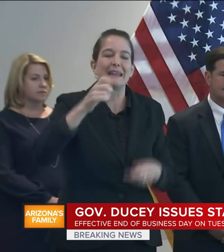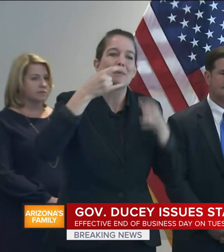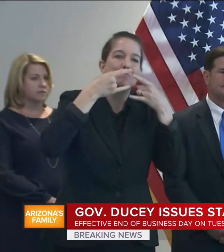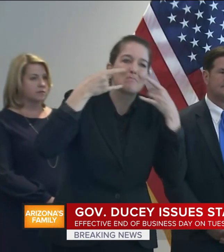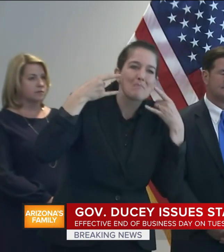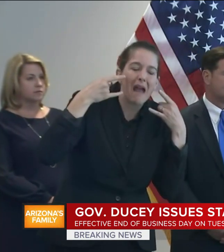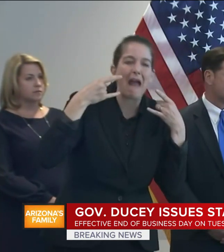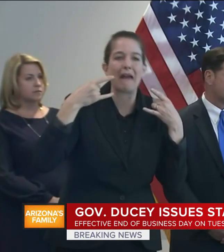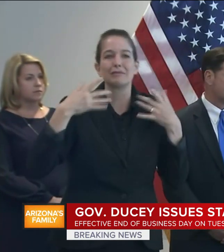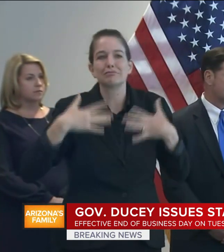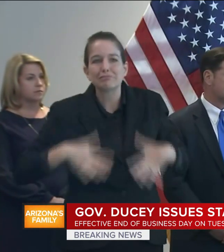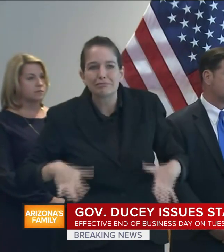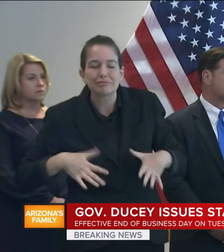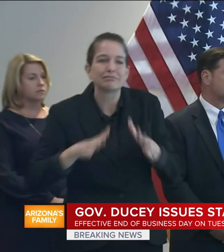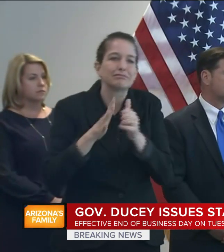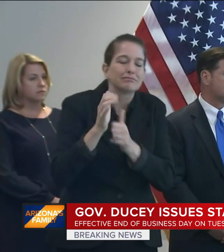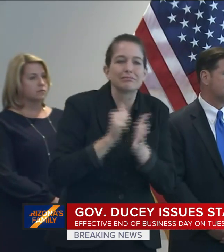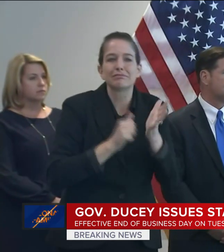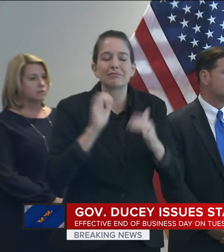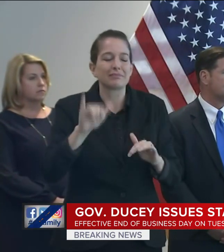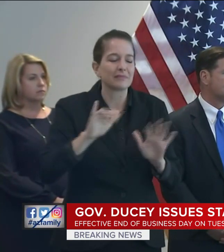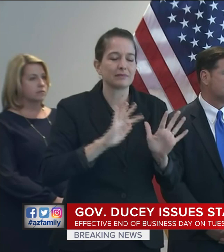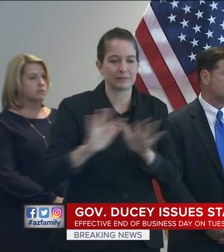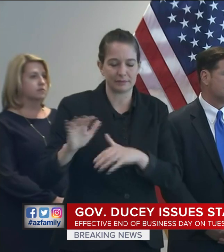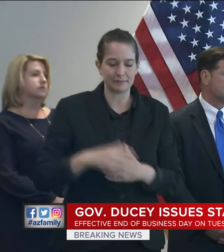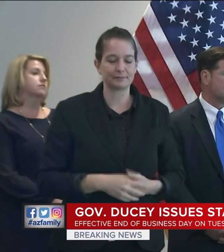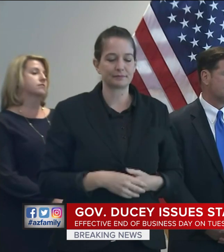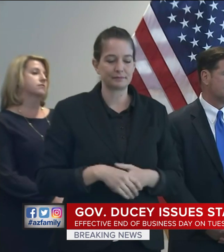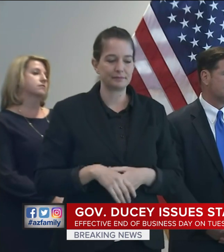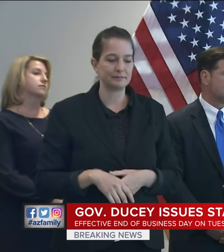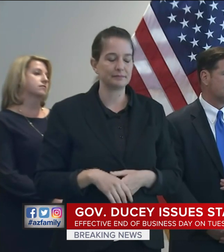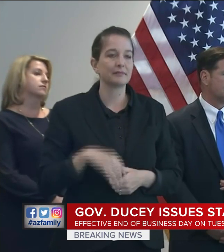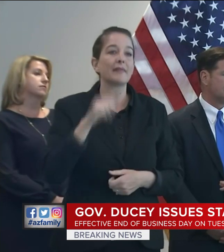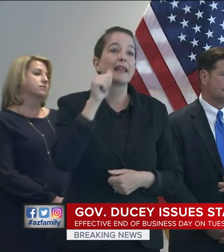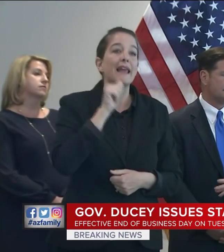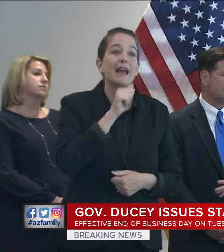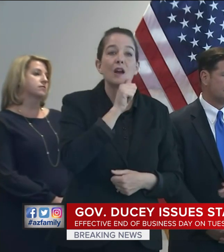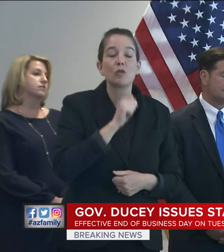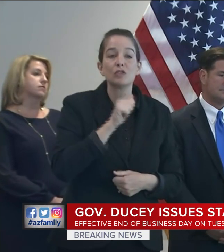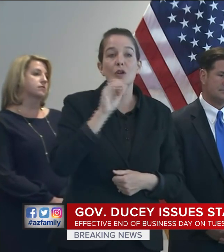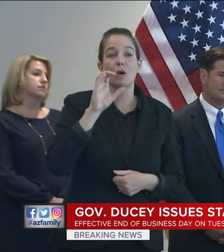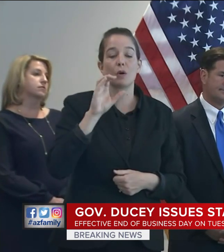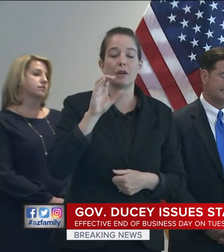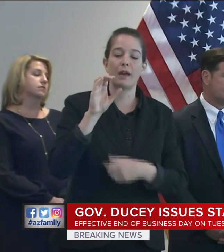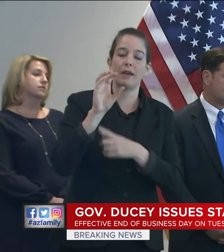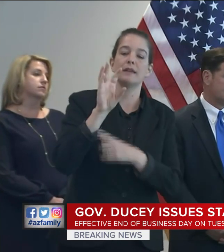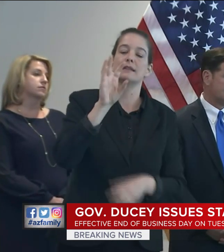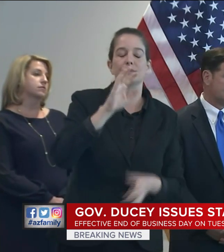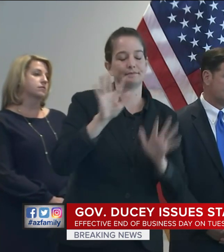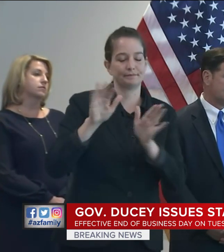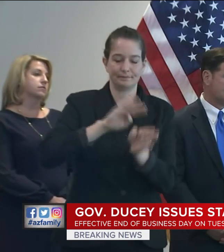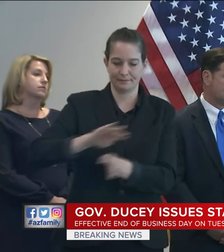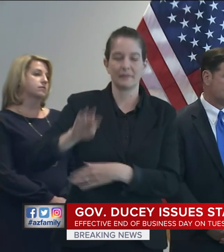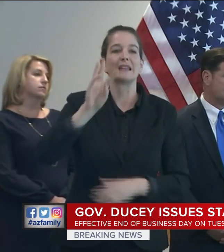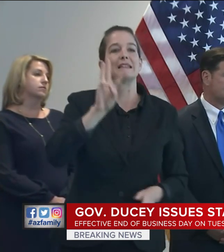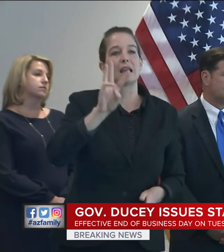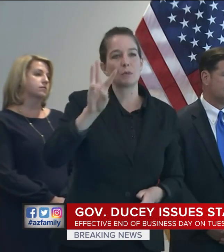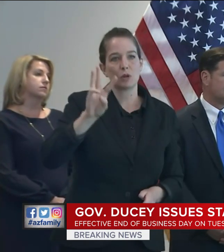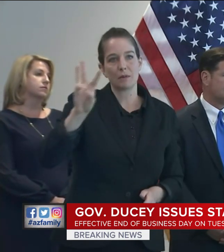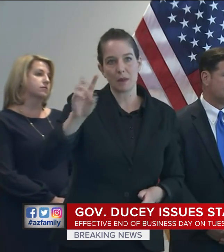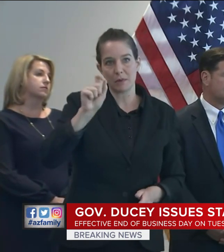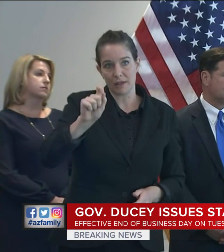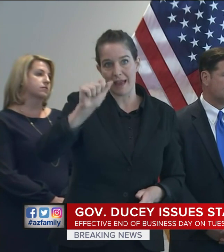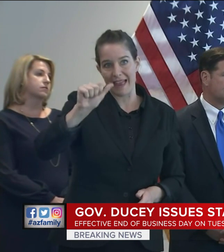The Arizona Coalition for Healthcare Emergency Response is www.azcher